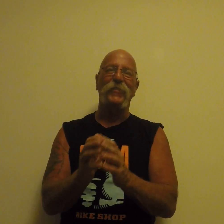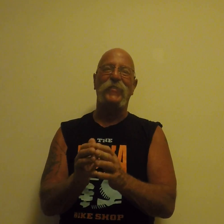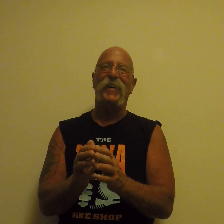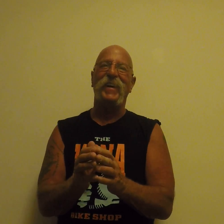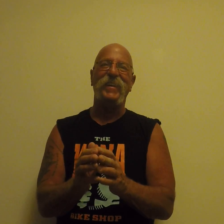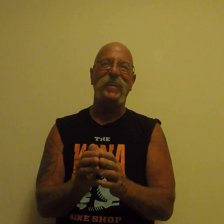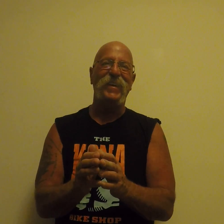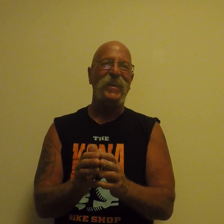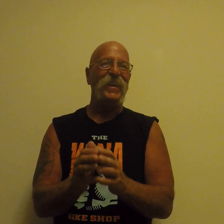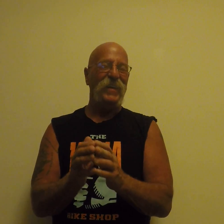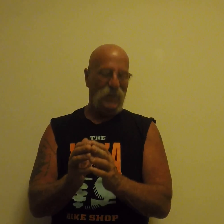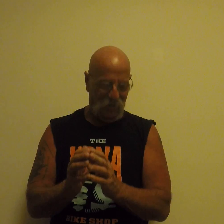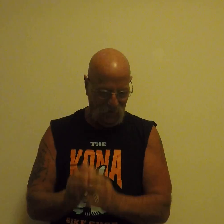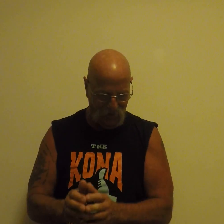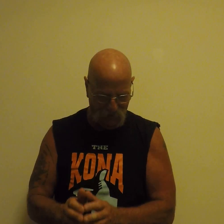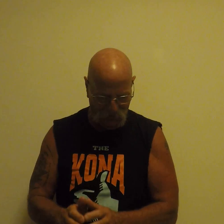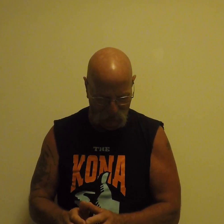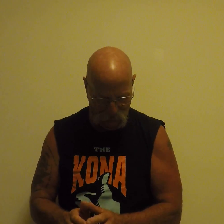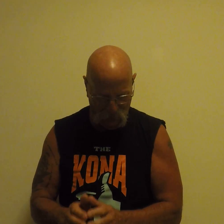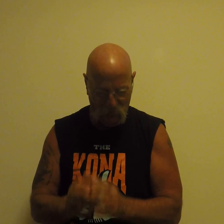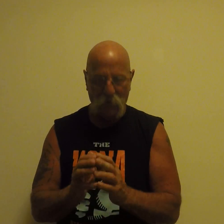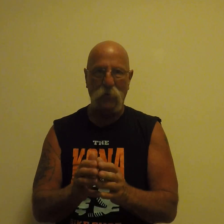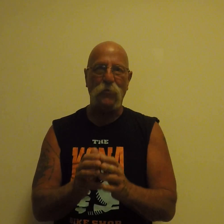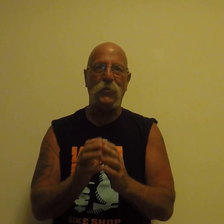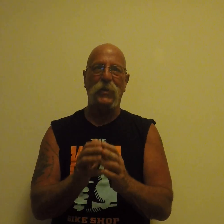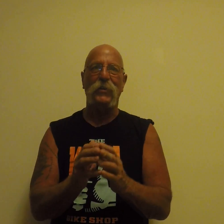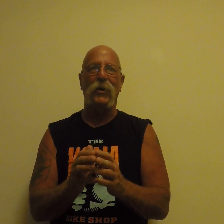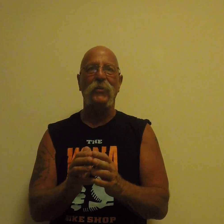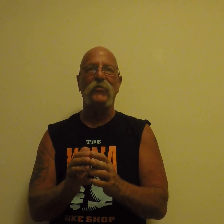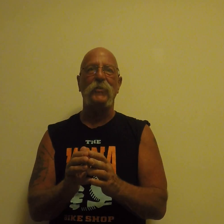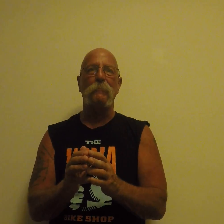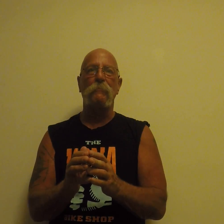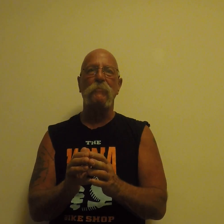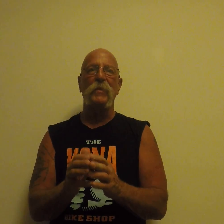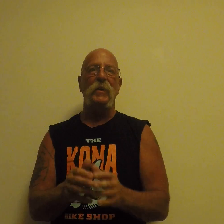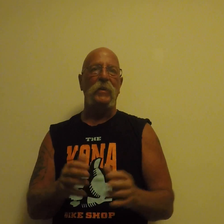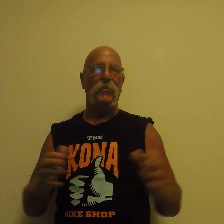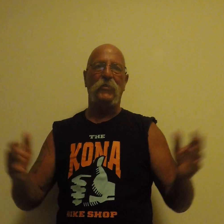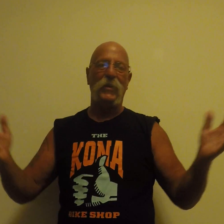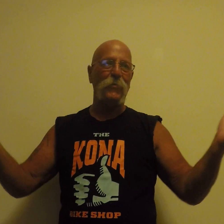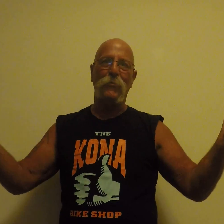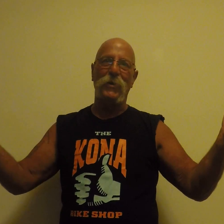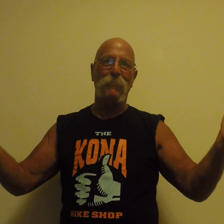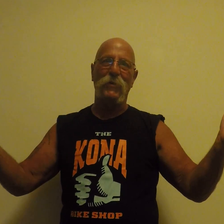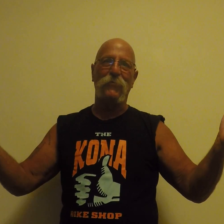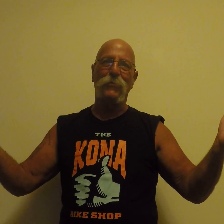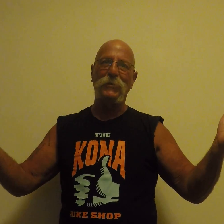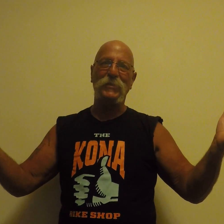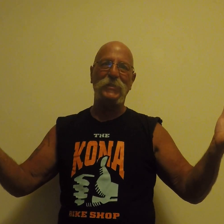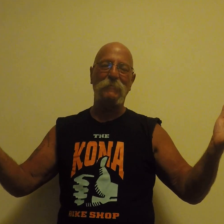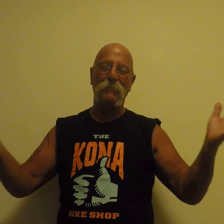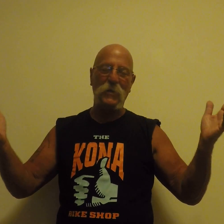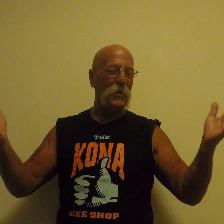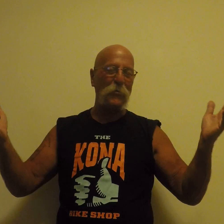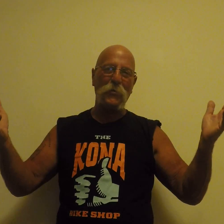can find is the new technology. It's the internet, my friends, the internet.